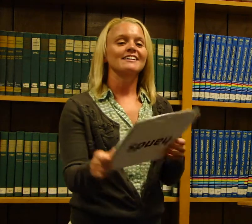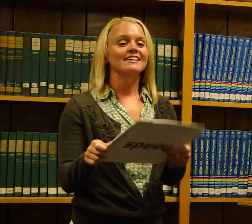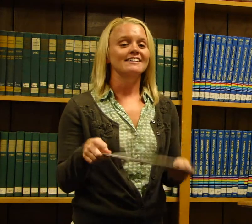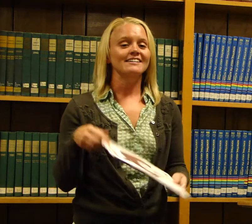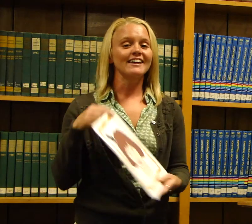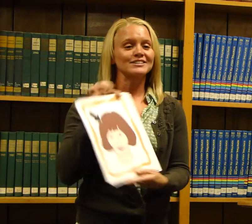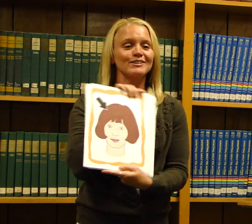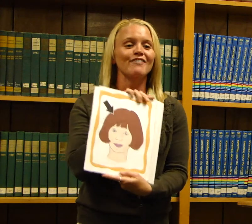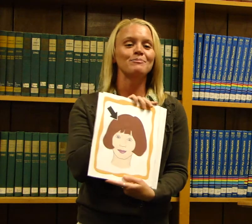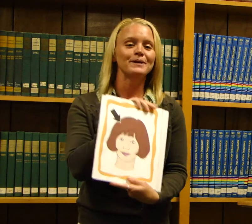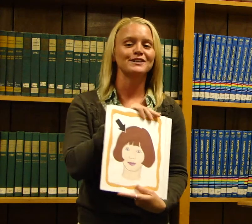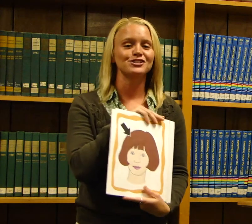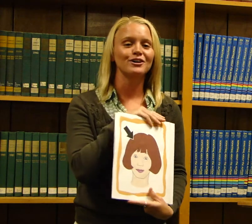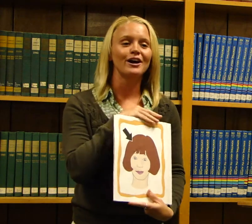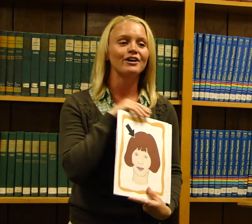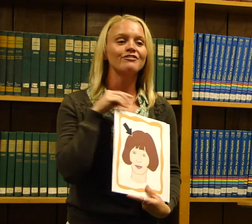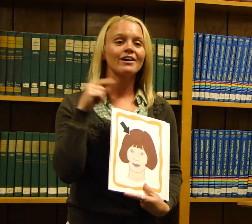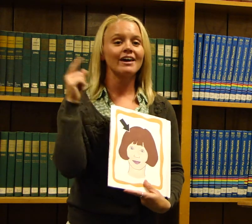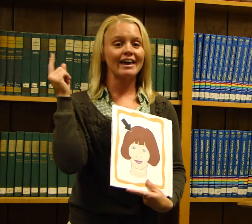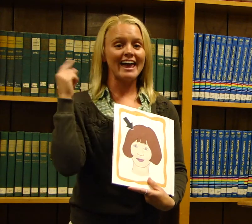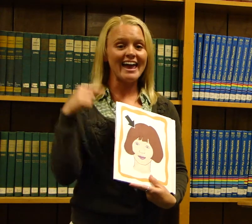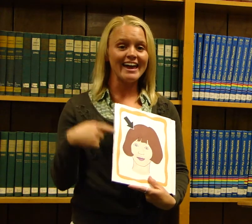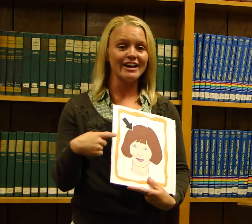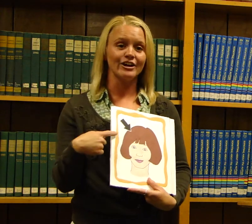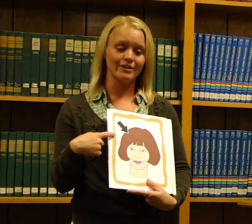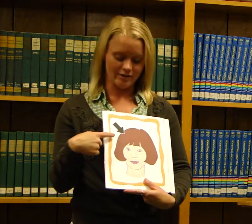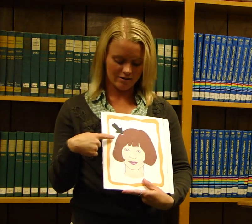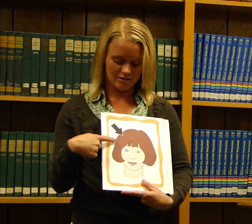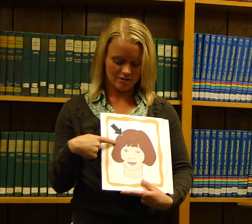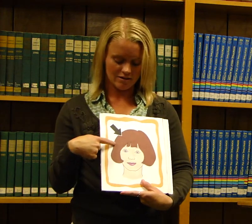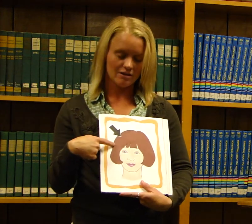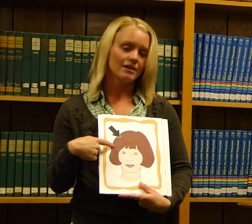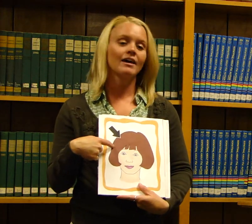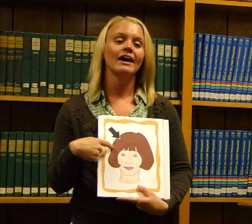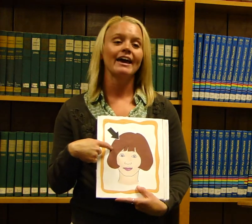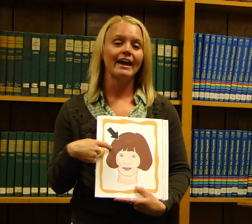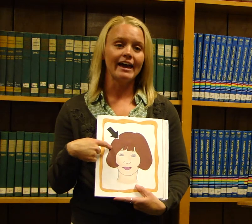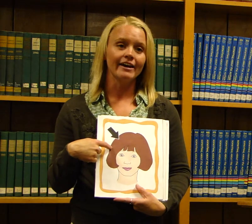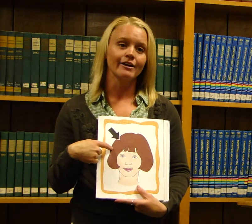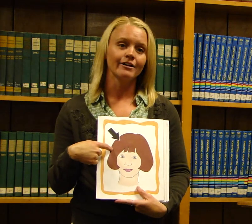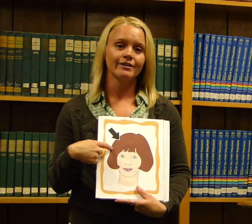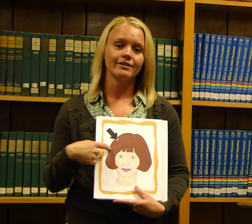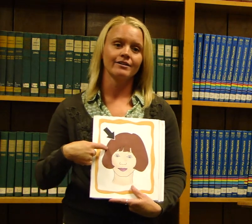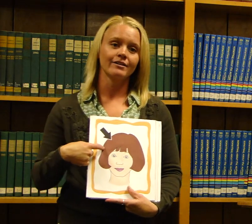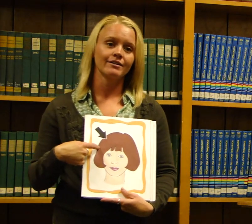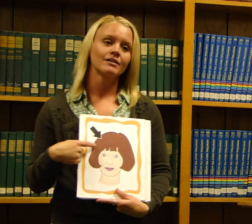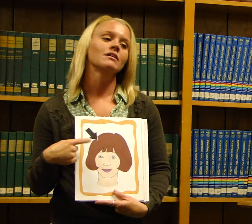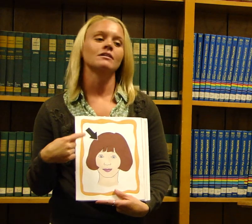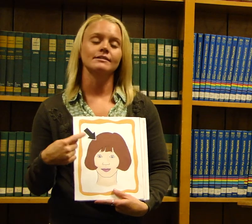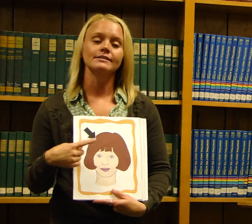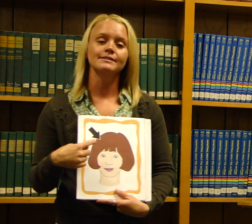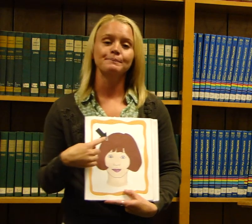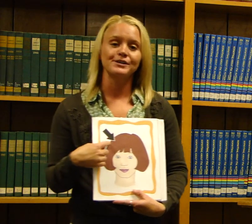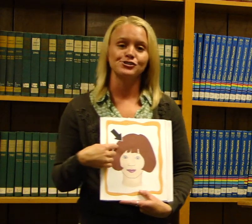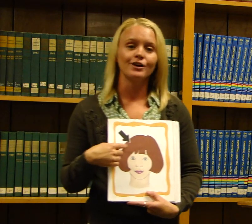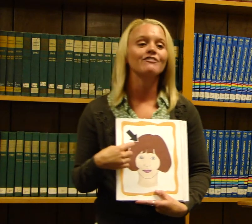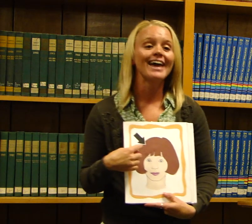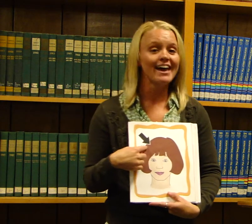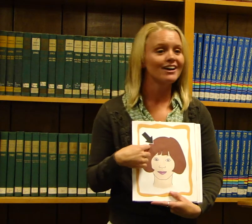Next we have a picture of hair. Hair. This is a picture of an arm.